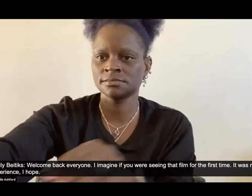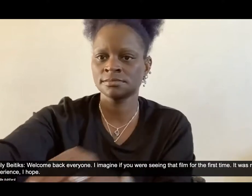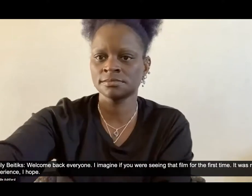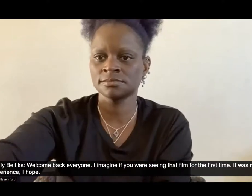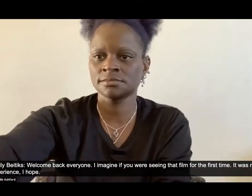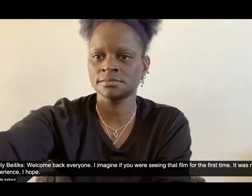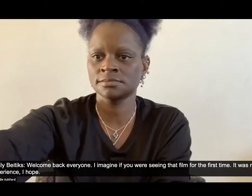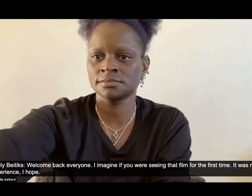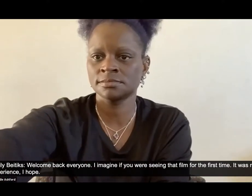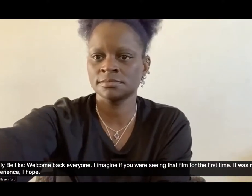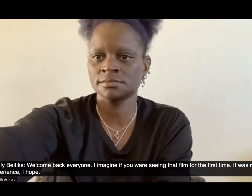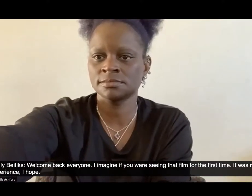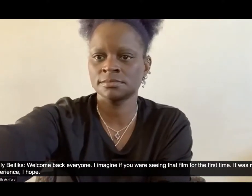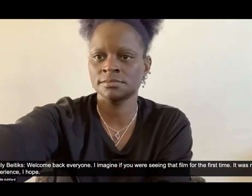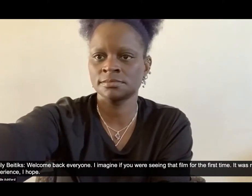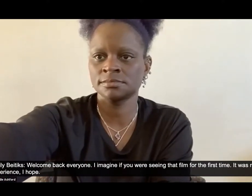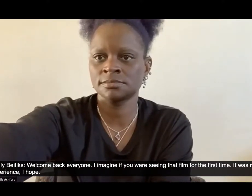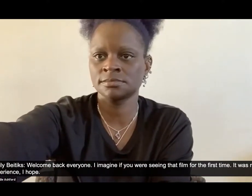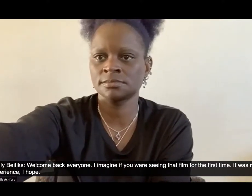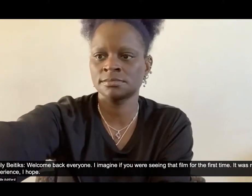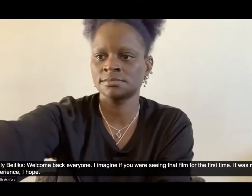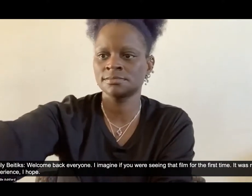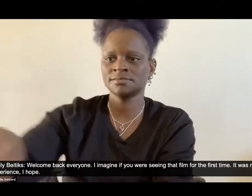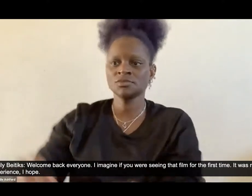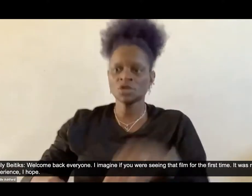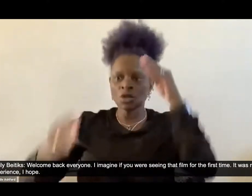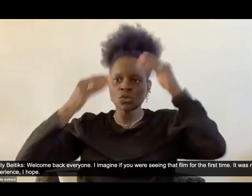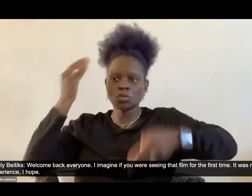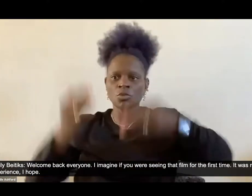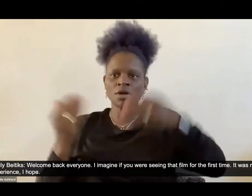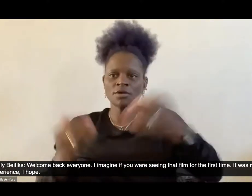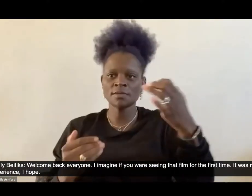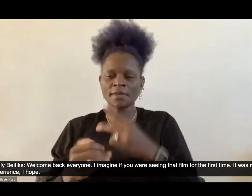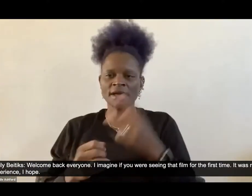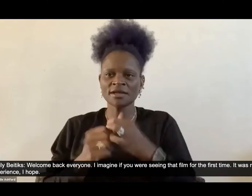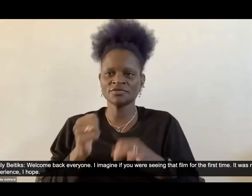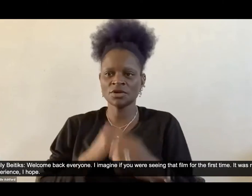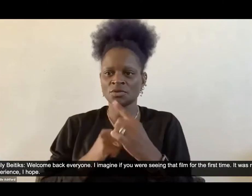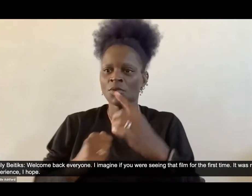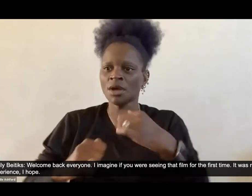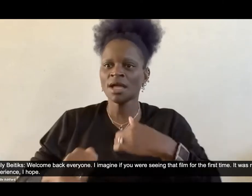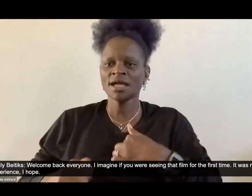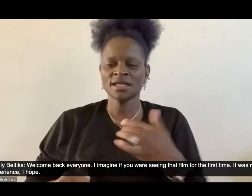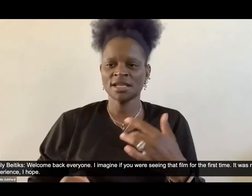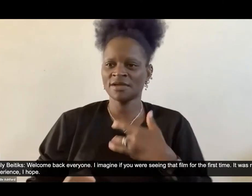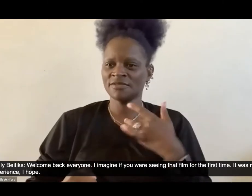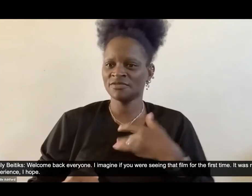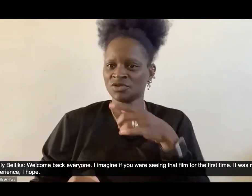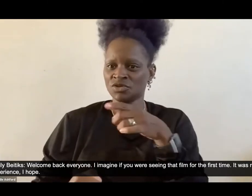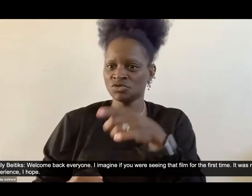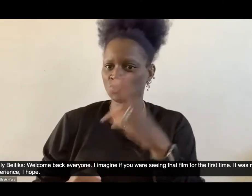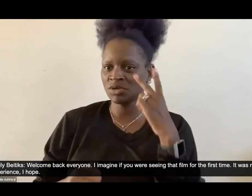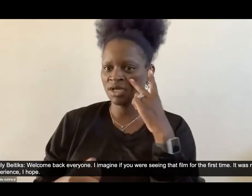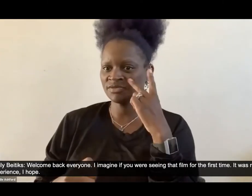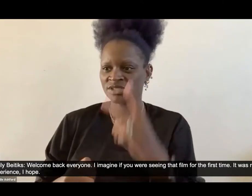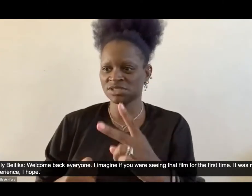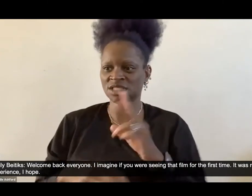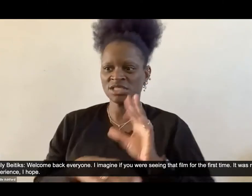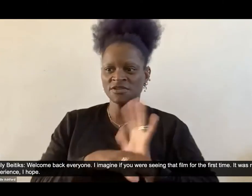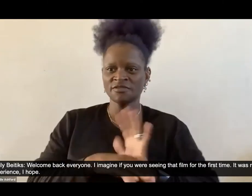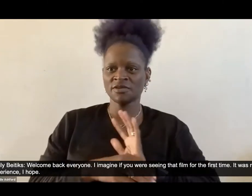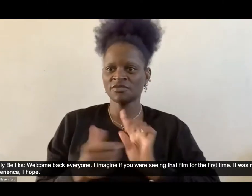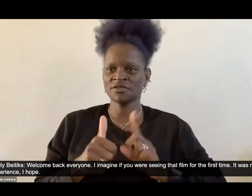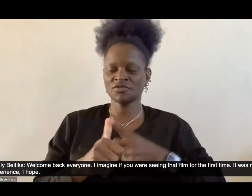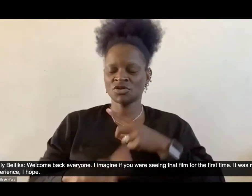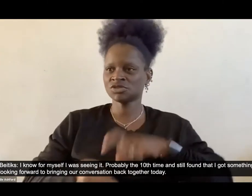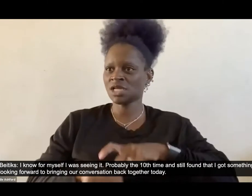Welcome back, everyone. I imagine if you were seeing that film for the first time, it was a really powerful experience, I